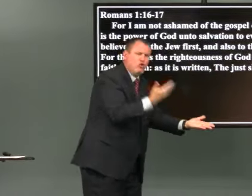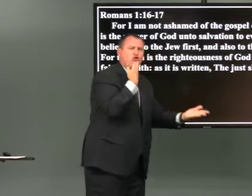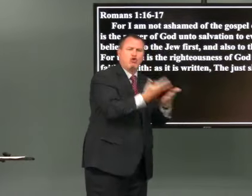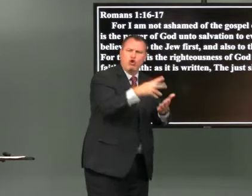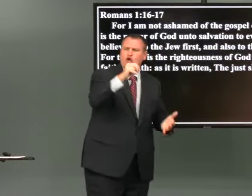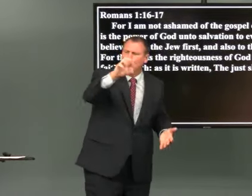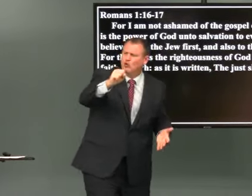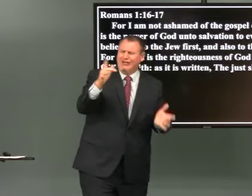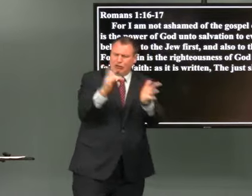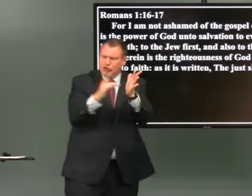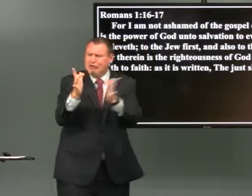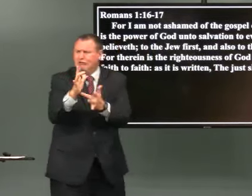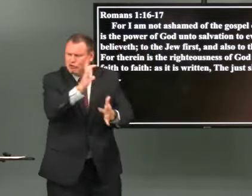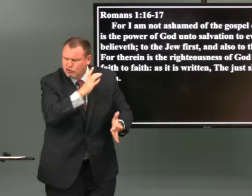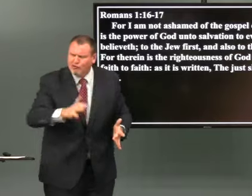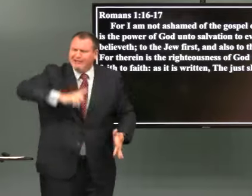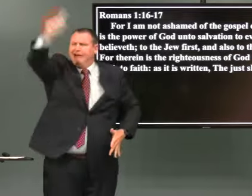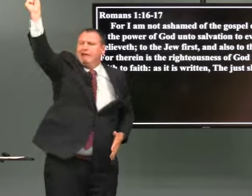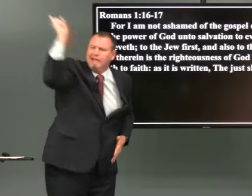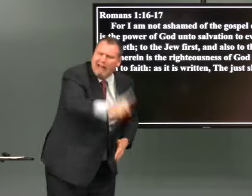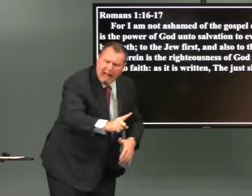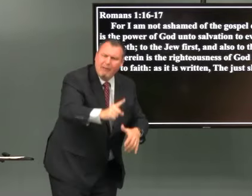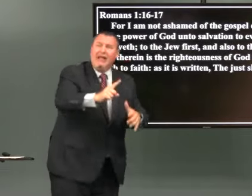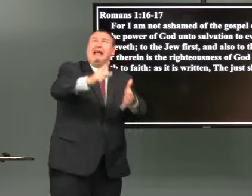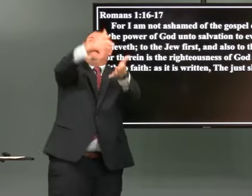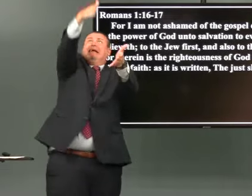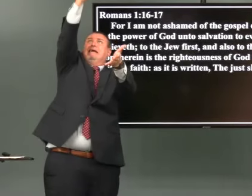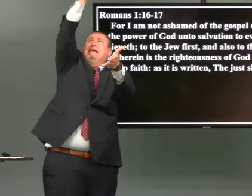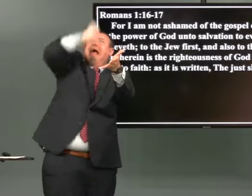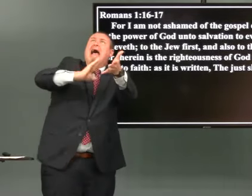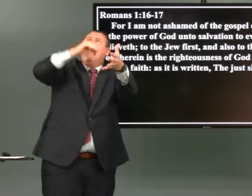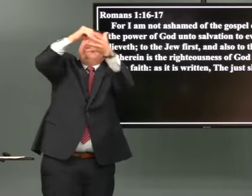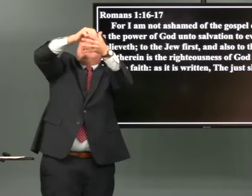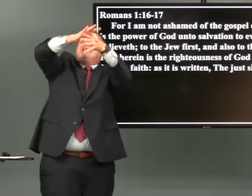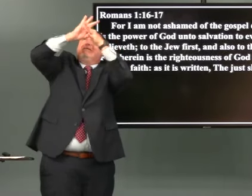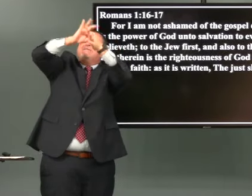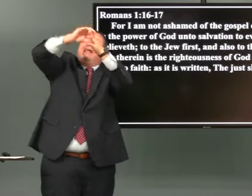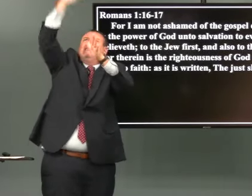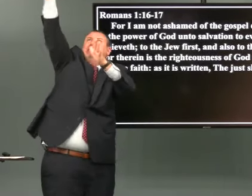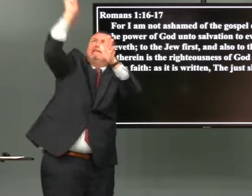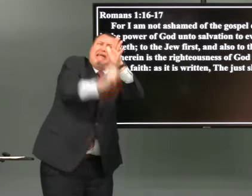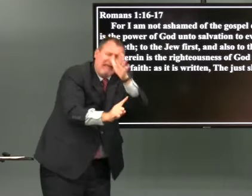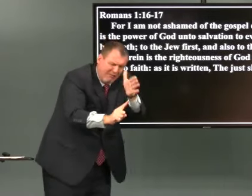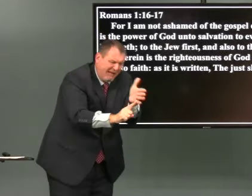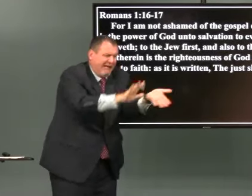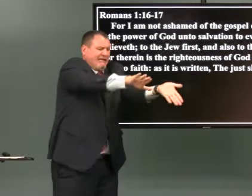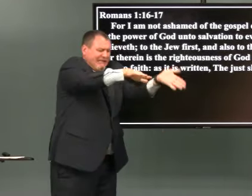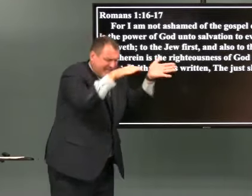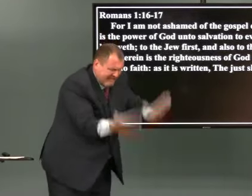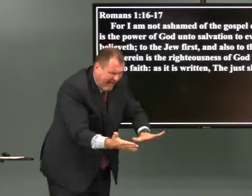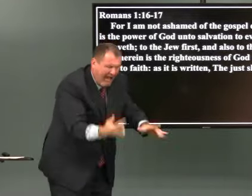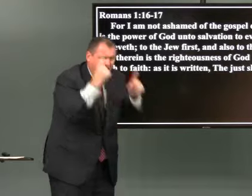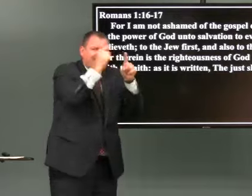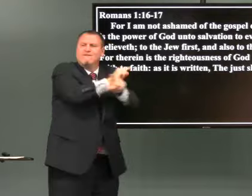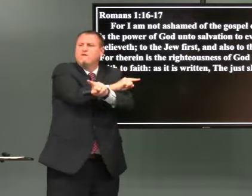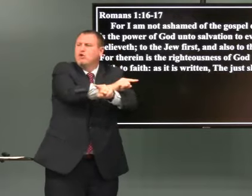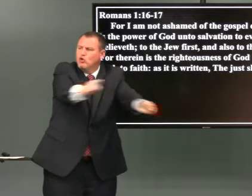I'm going to give you the nose the news excuse me Jesus Christ came